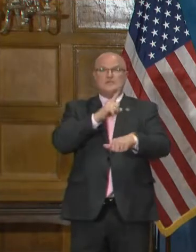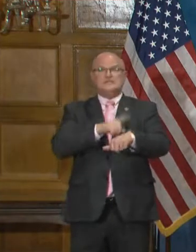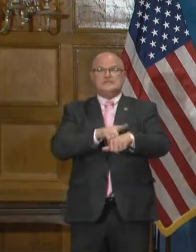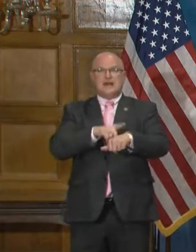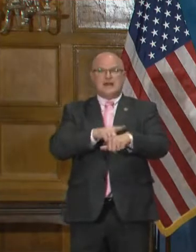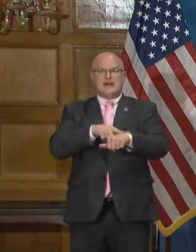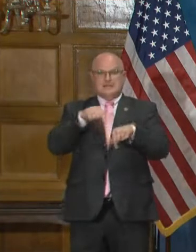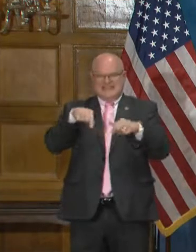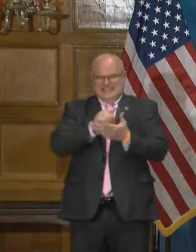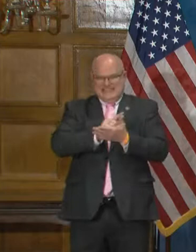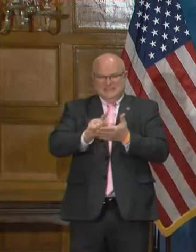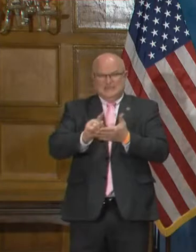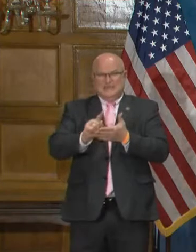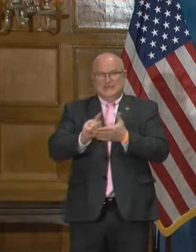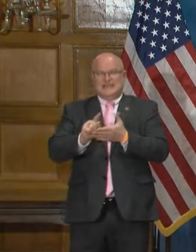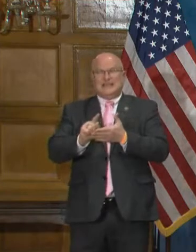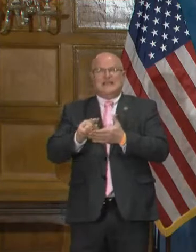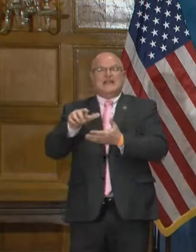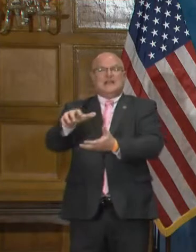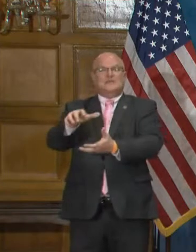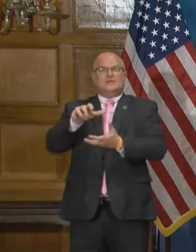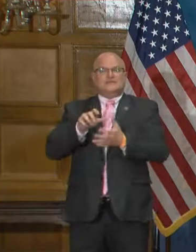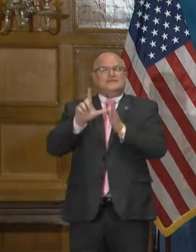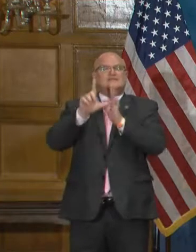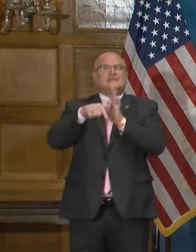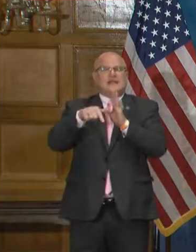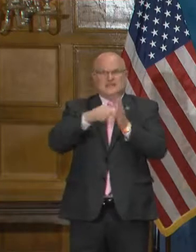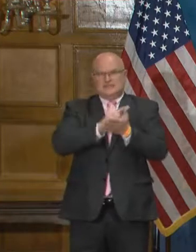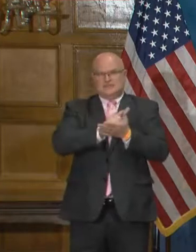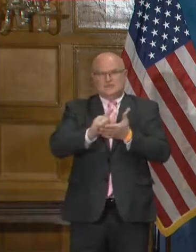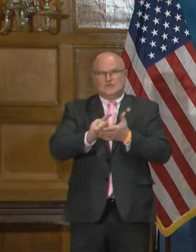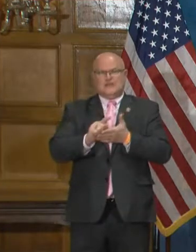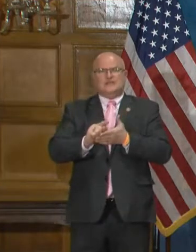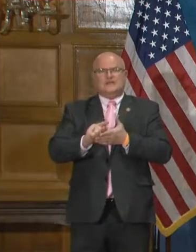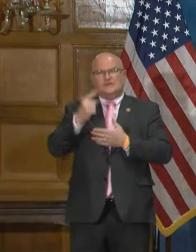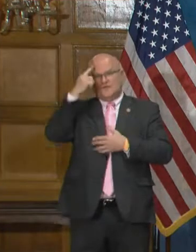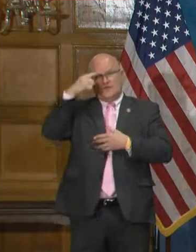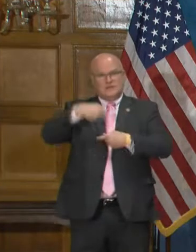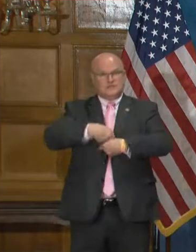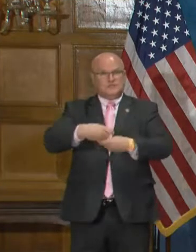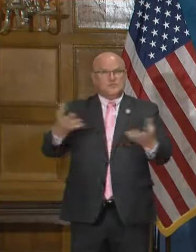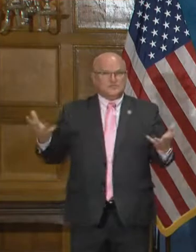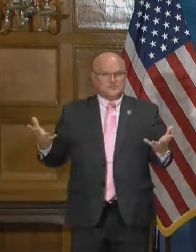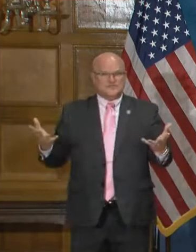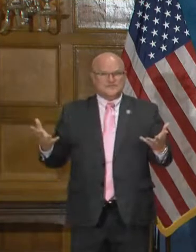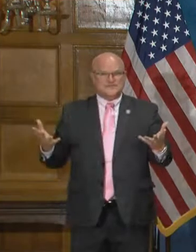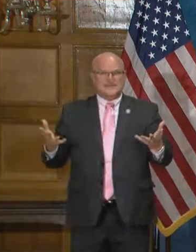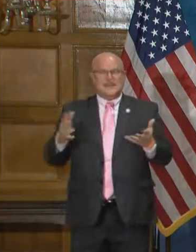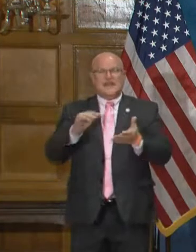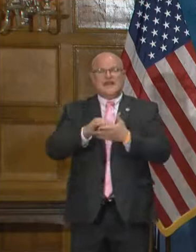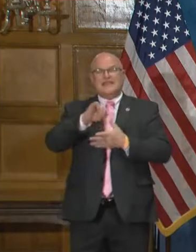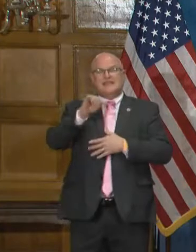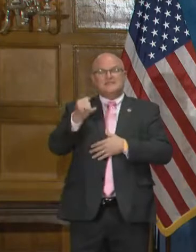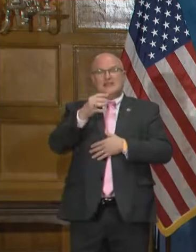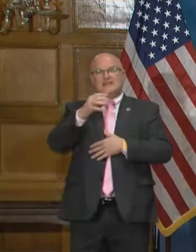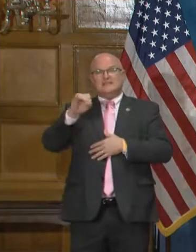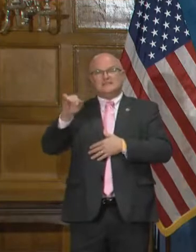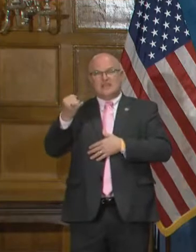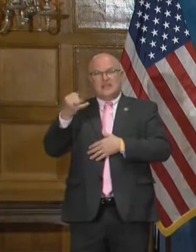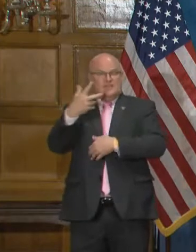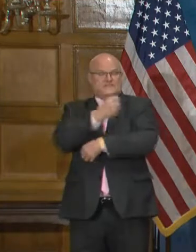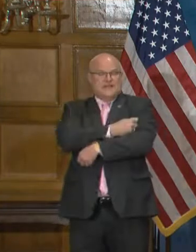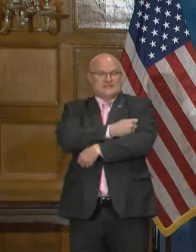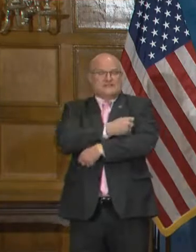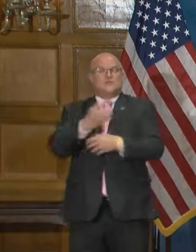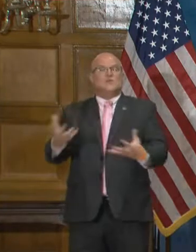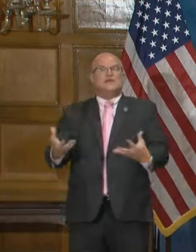this week and will receive them later this week for distribution and that J and J vaccine is